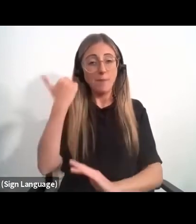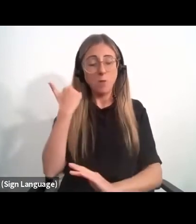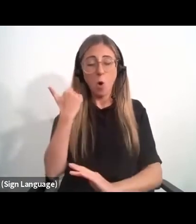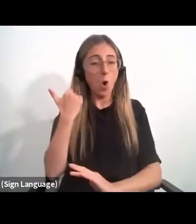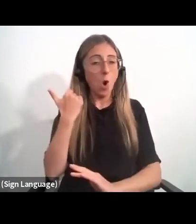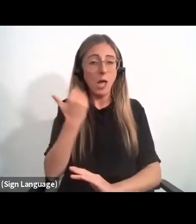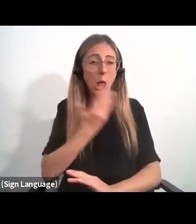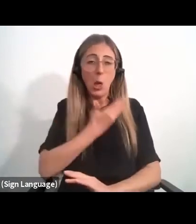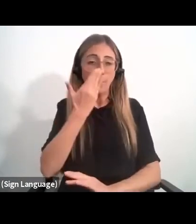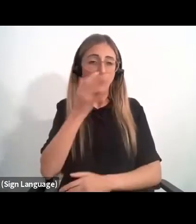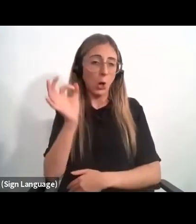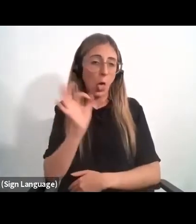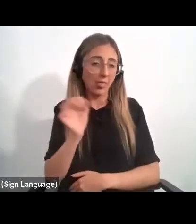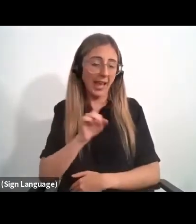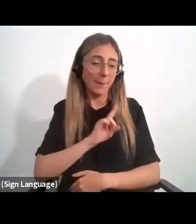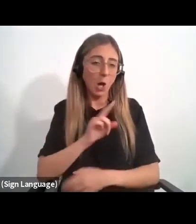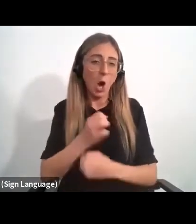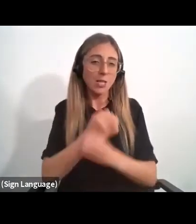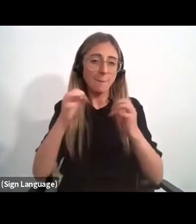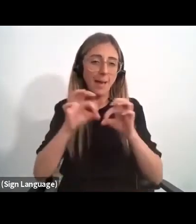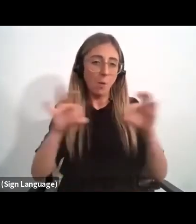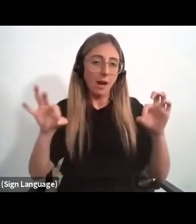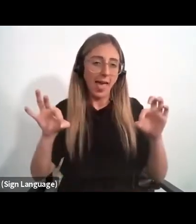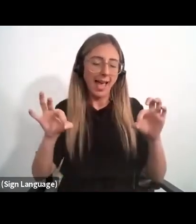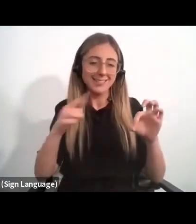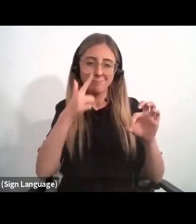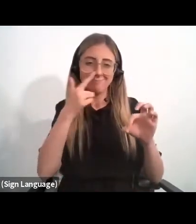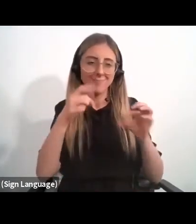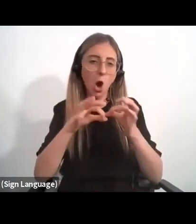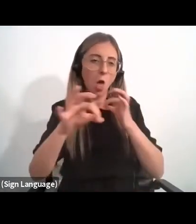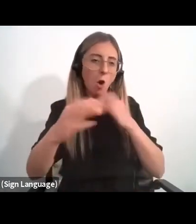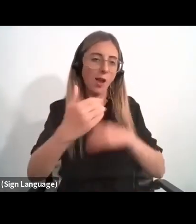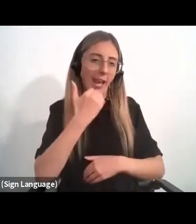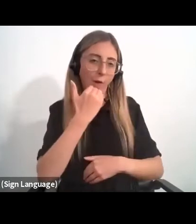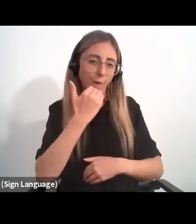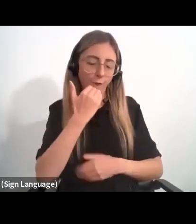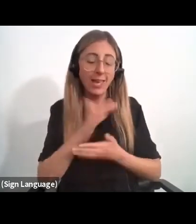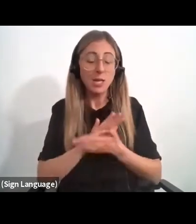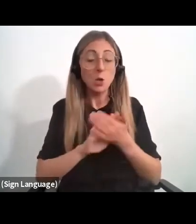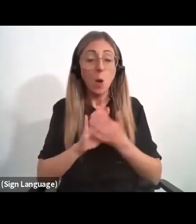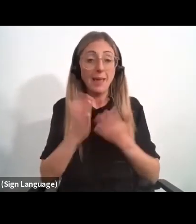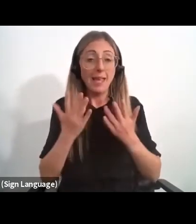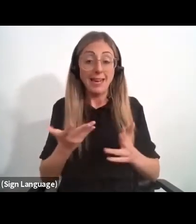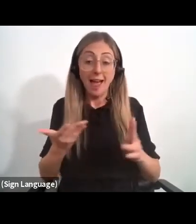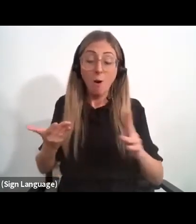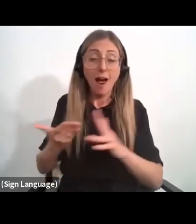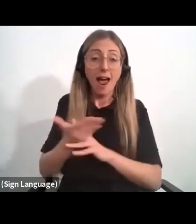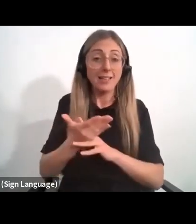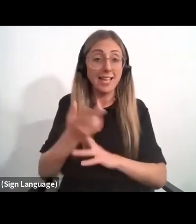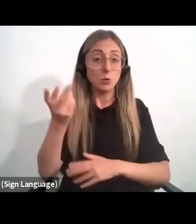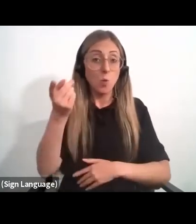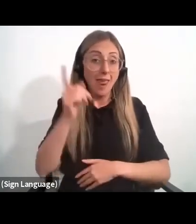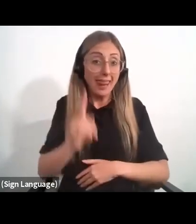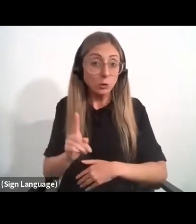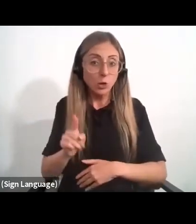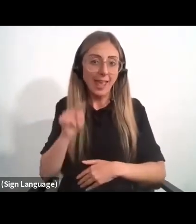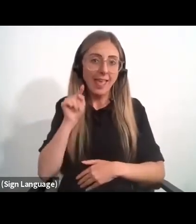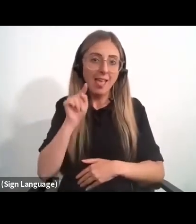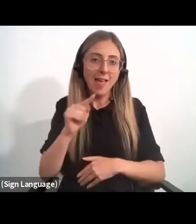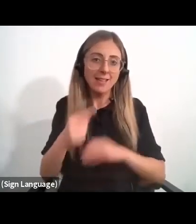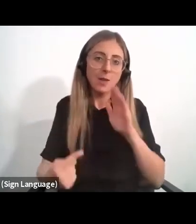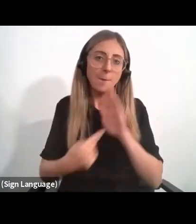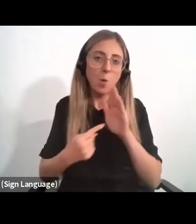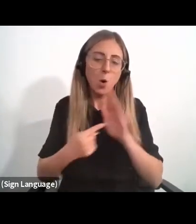M only one in three Africans having access to energy and energy security is crucial to fighting